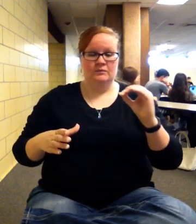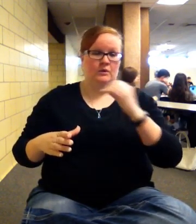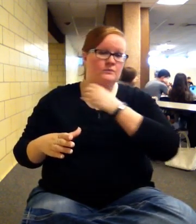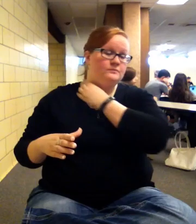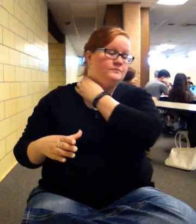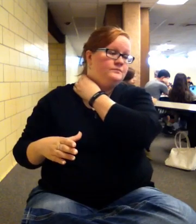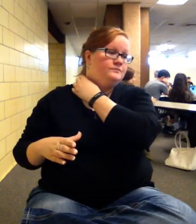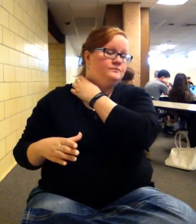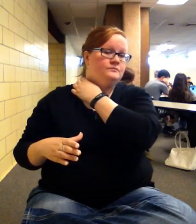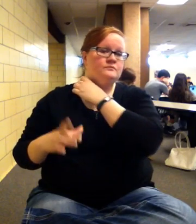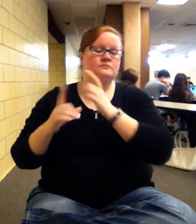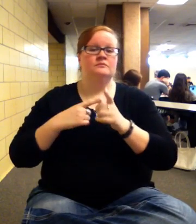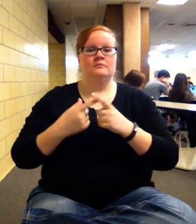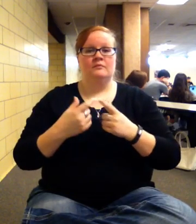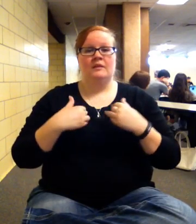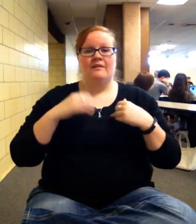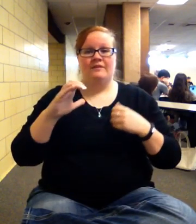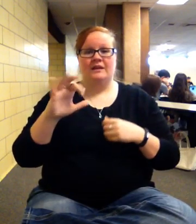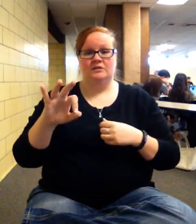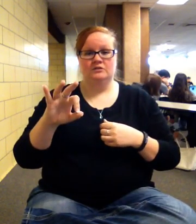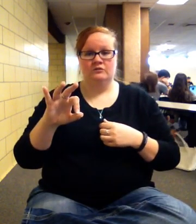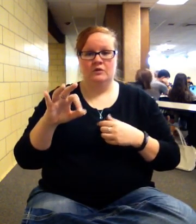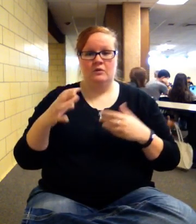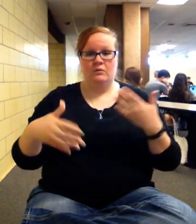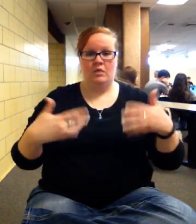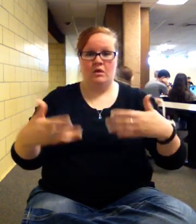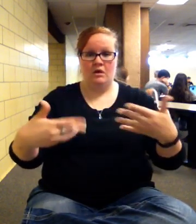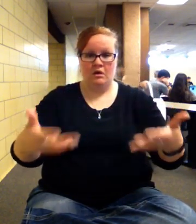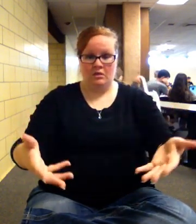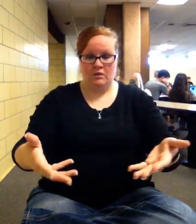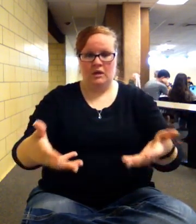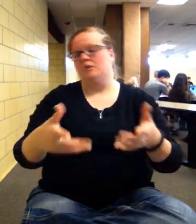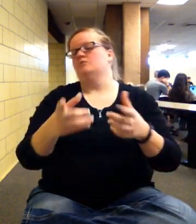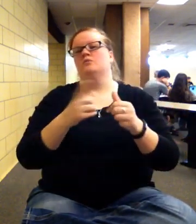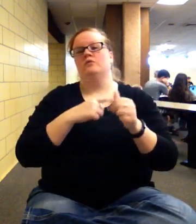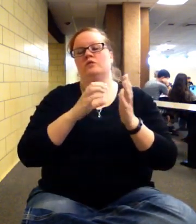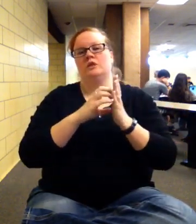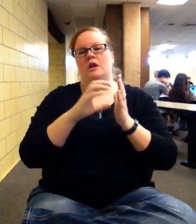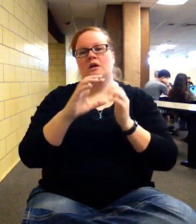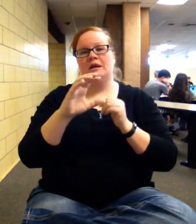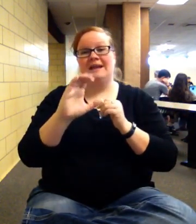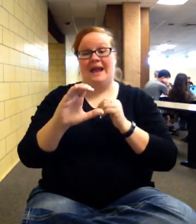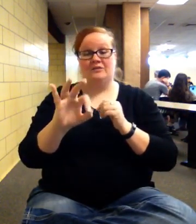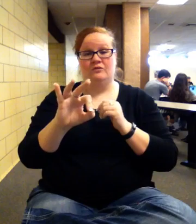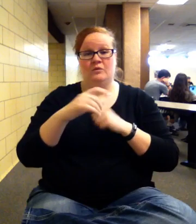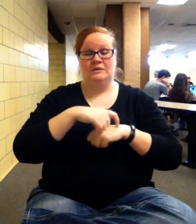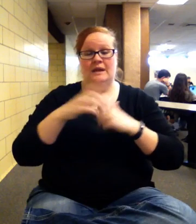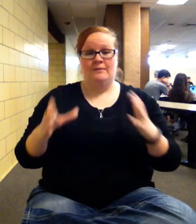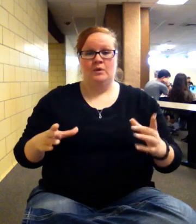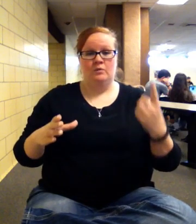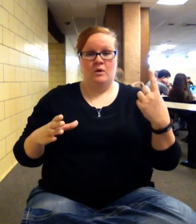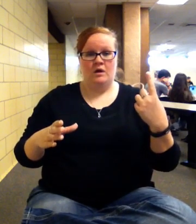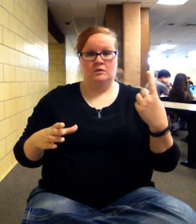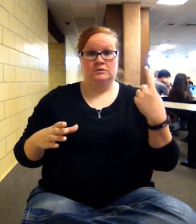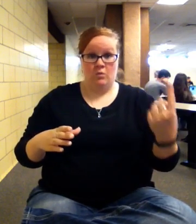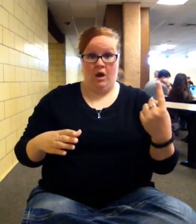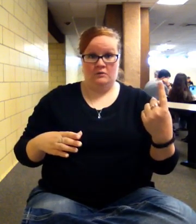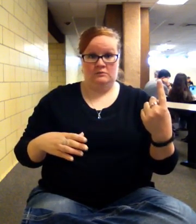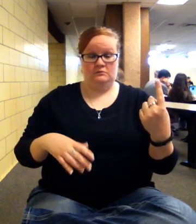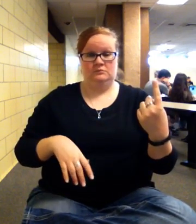Then I've got my cash flows along the way. So the first cash flow time period one is cash flow one. There's one of them. Then